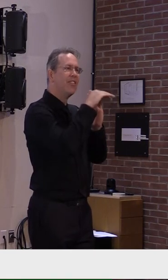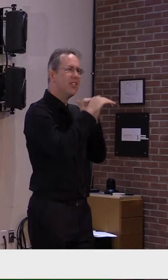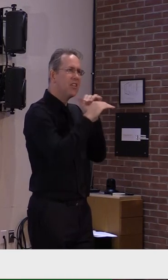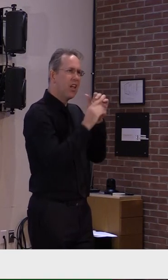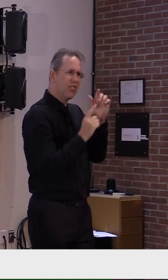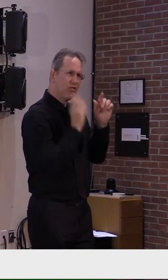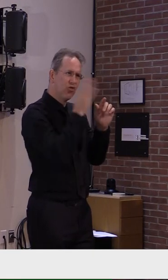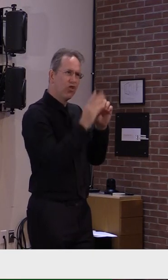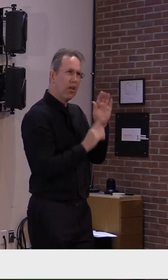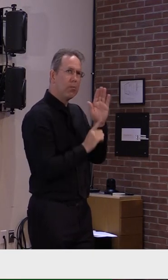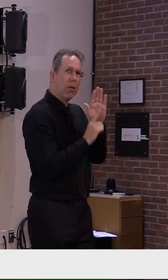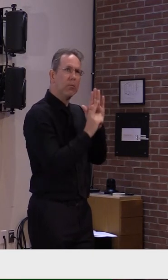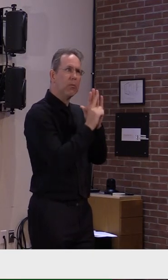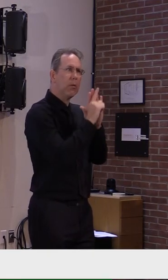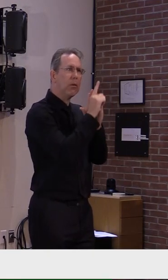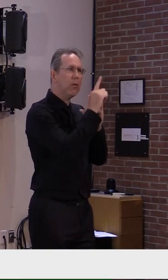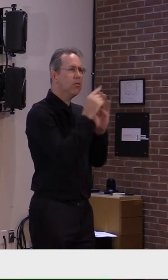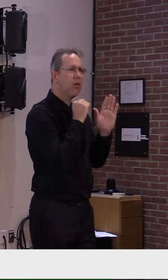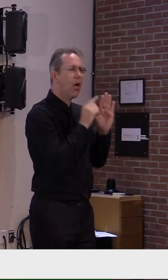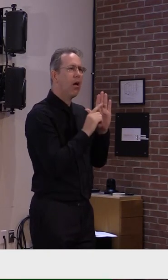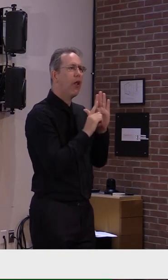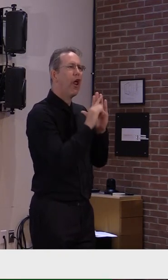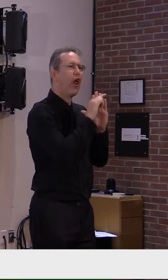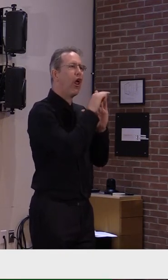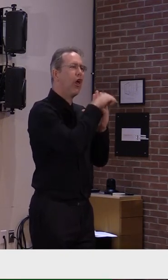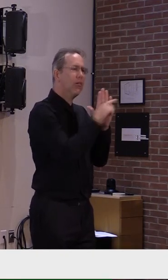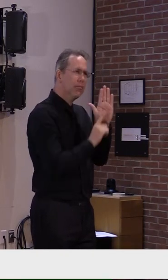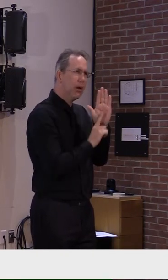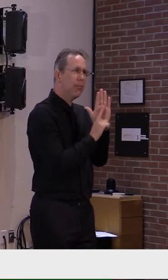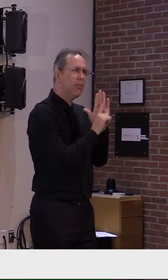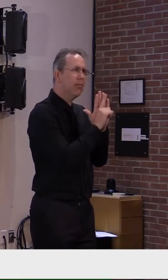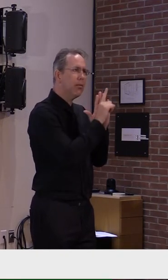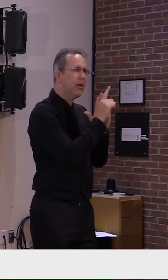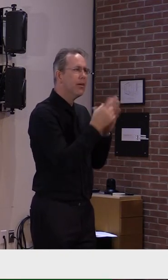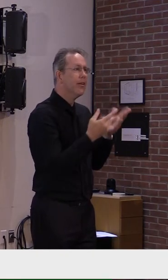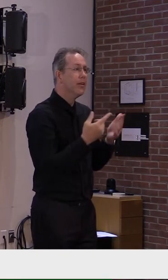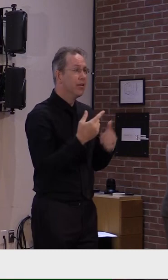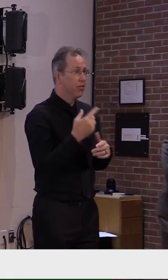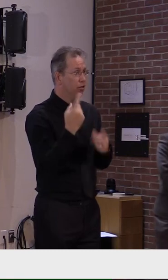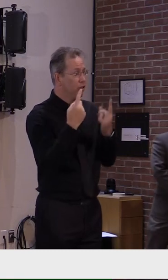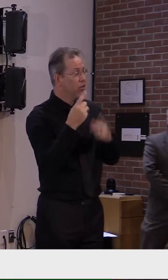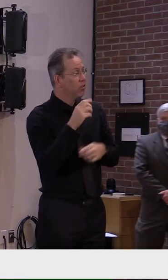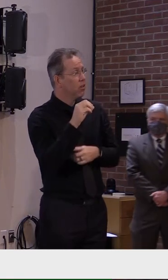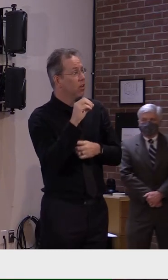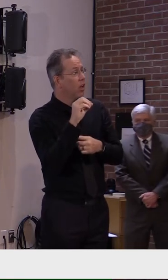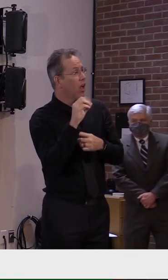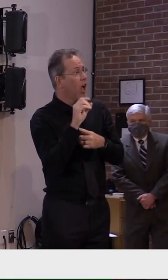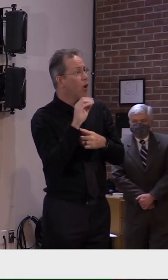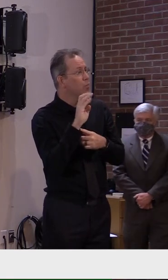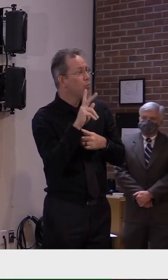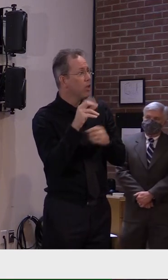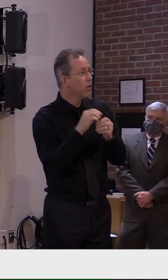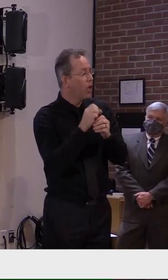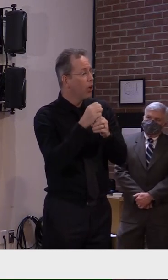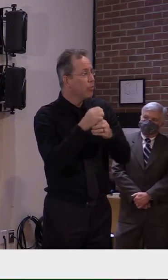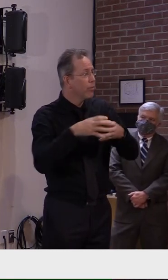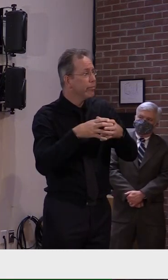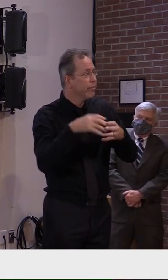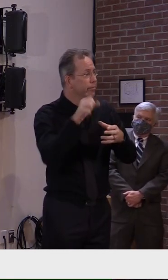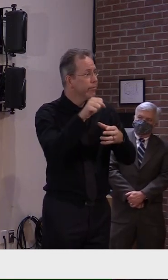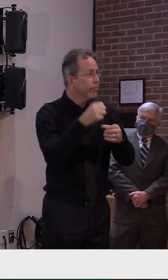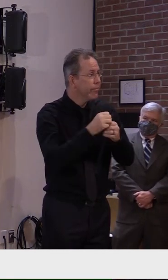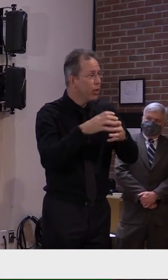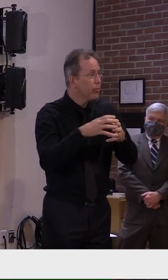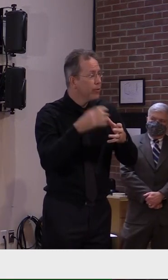is an epi-outbreak kind of curve. So we anticipate every curve like that, when you